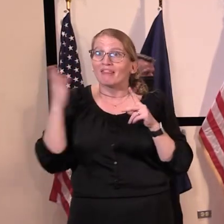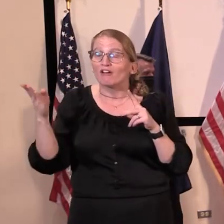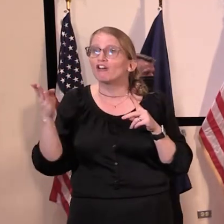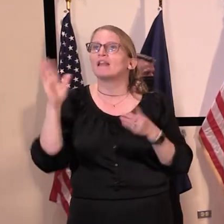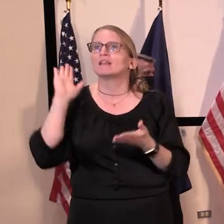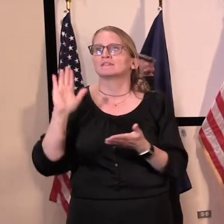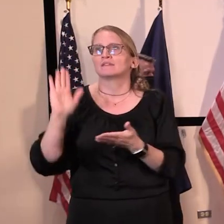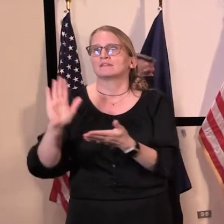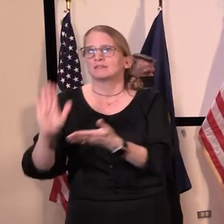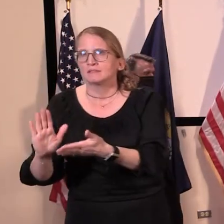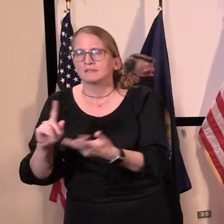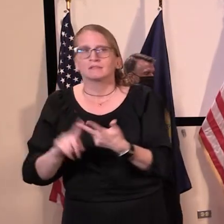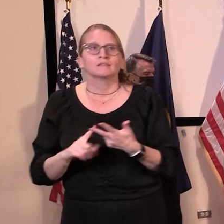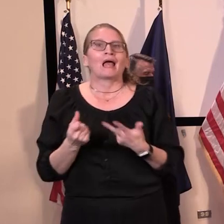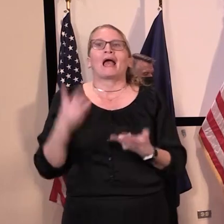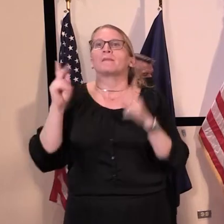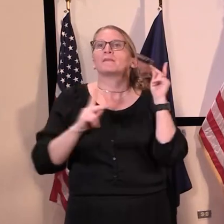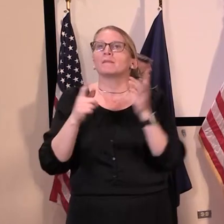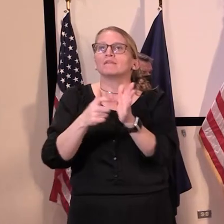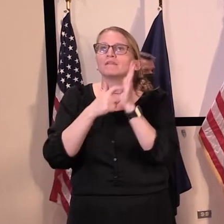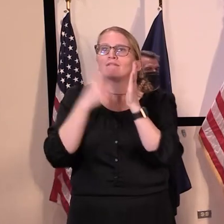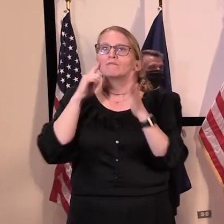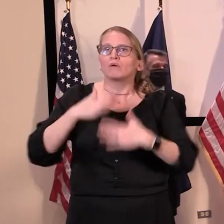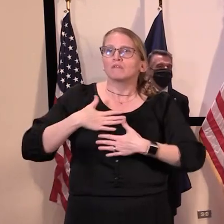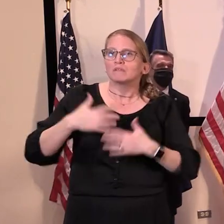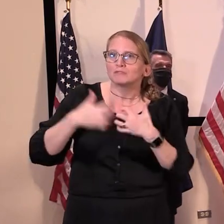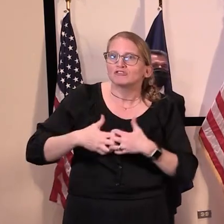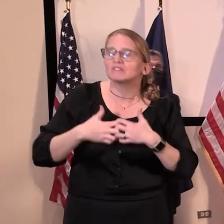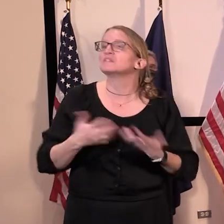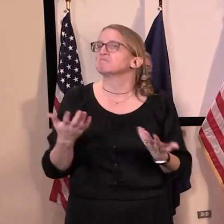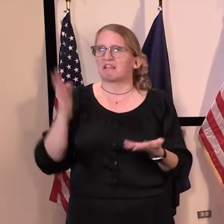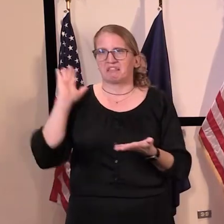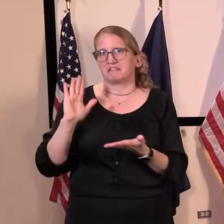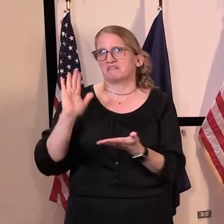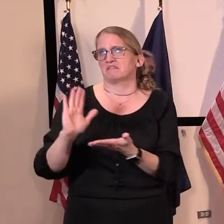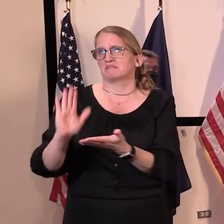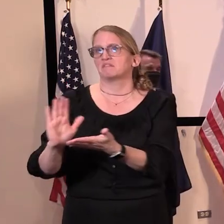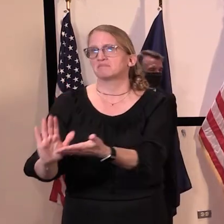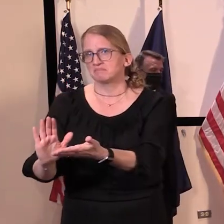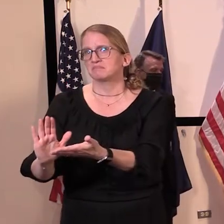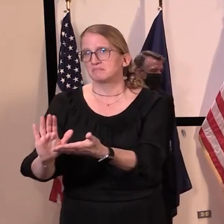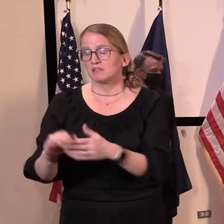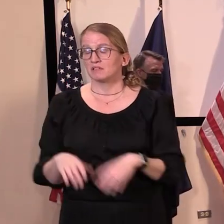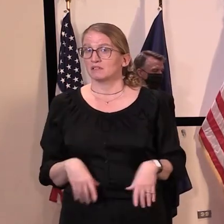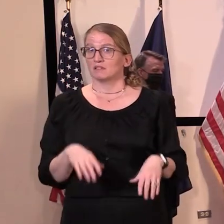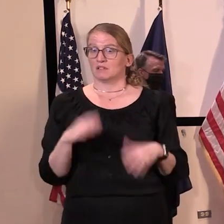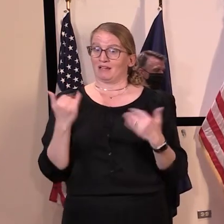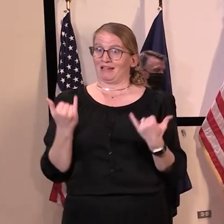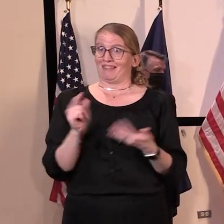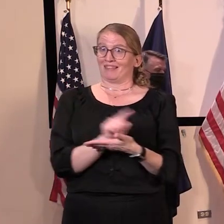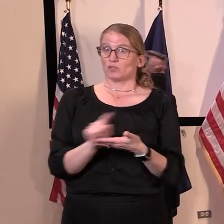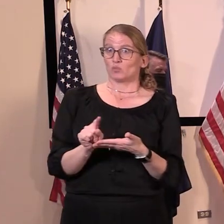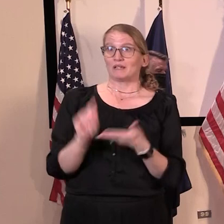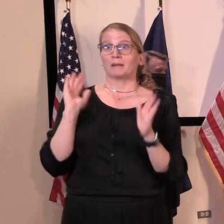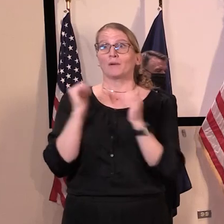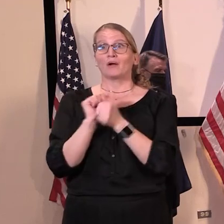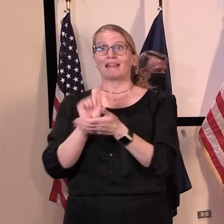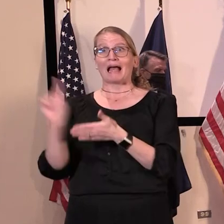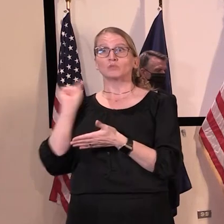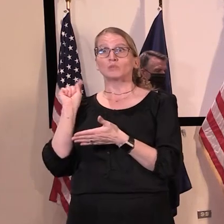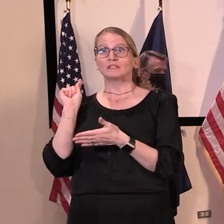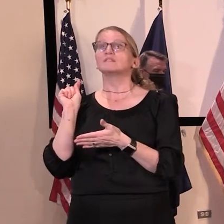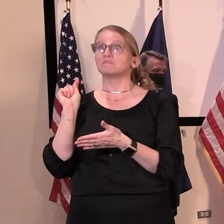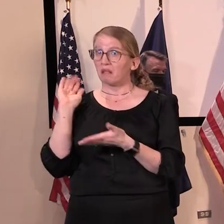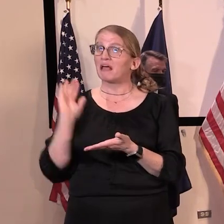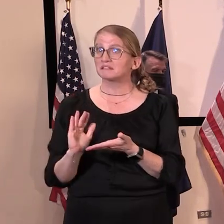ventilated patients decreasing as well. Again, when we compare this to last week, our numbers have improved, and this is